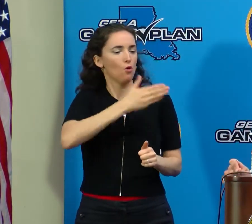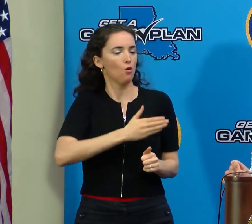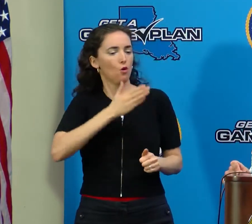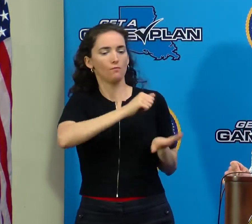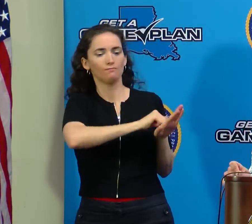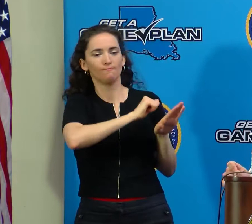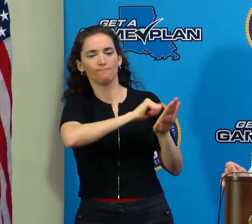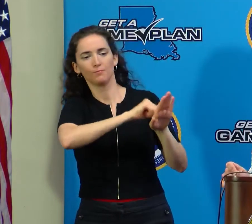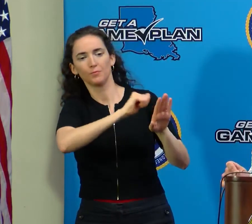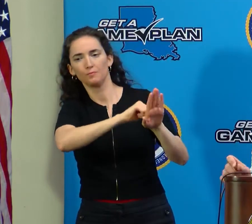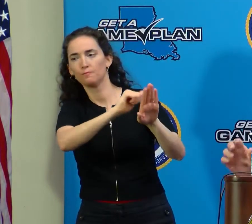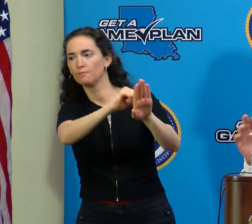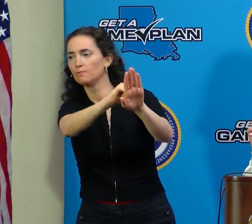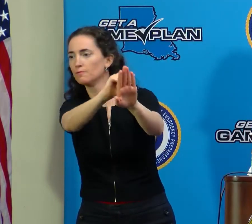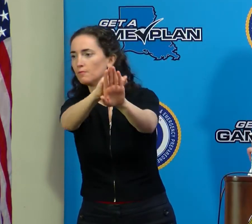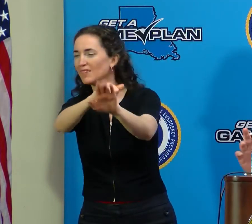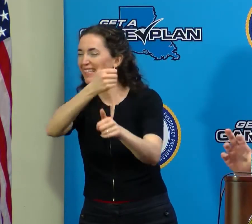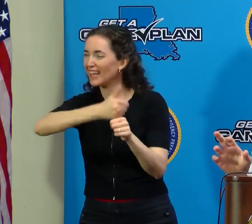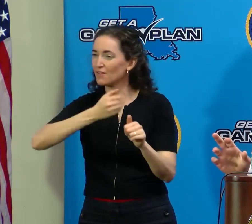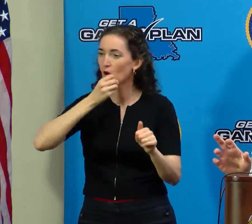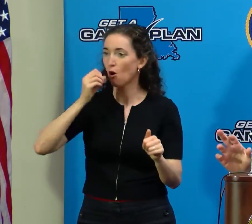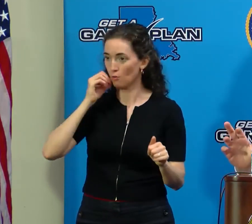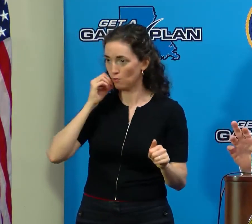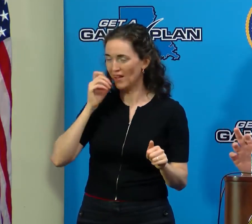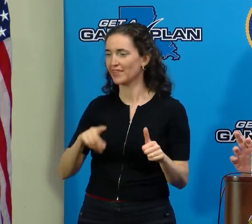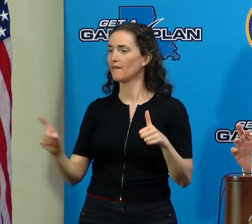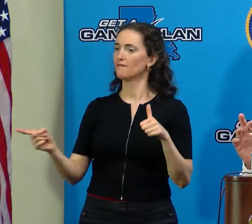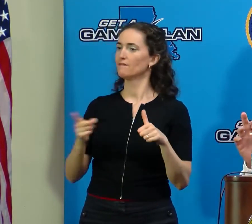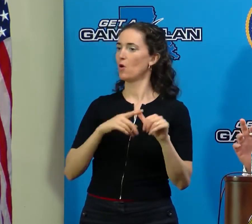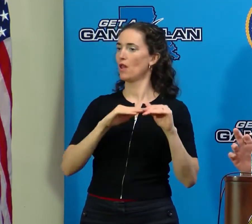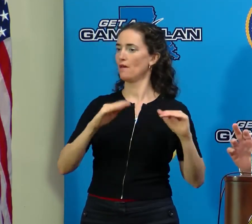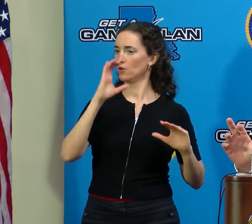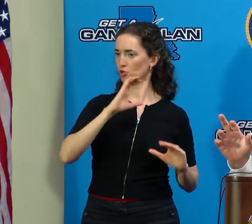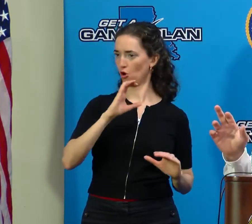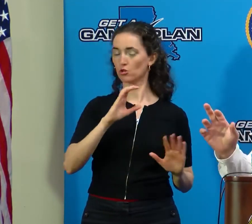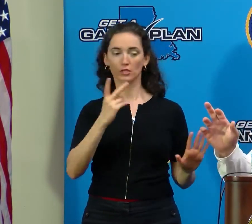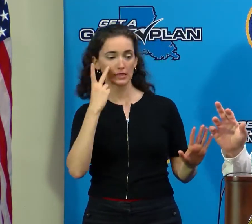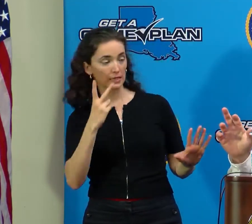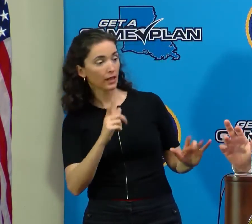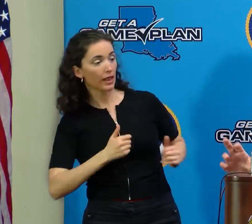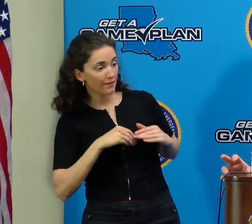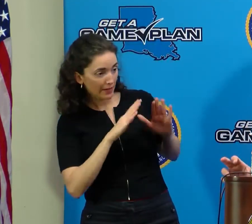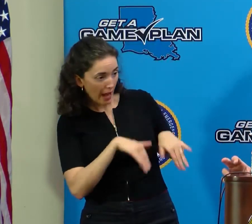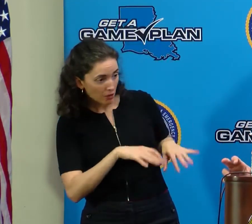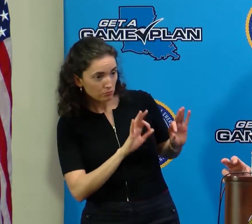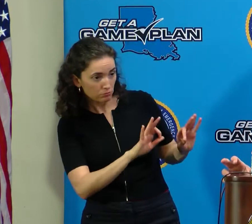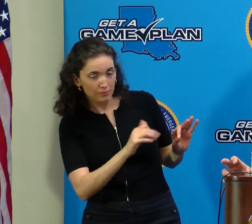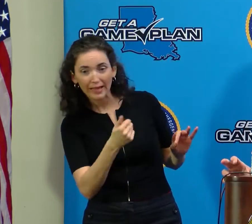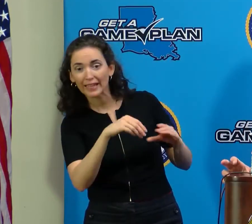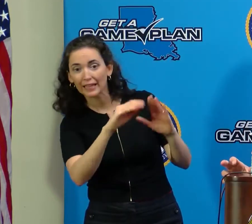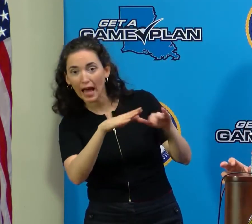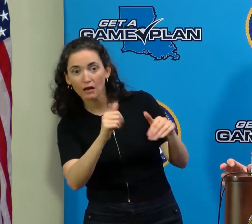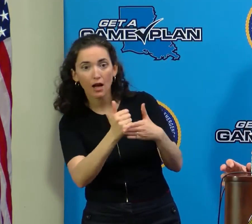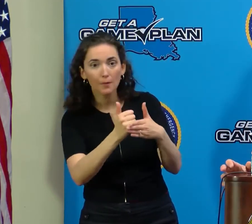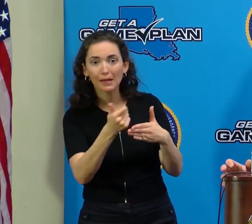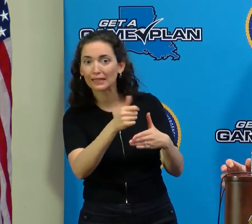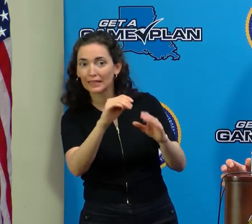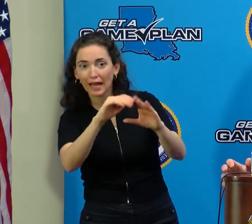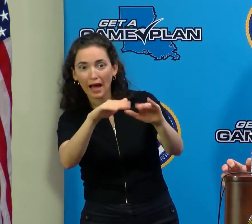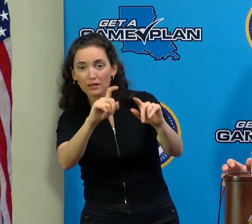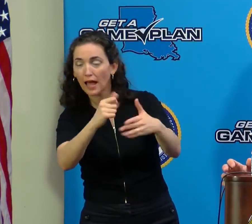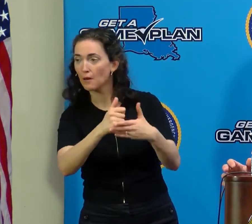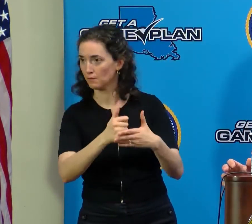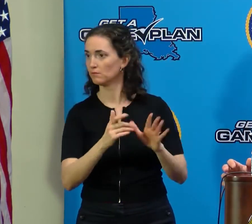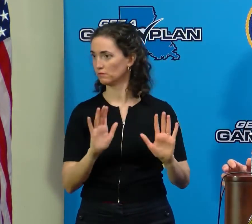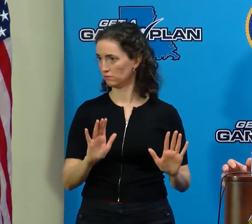search. And then that's done pretty quickly to try to figure out whether someone is in the house and so forth and needs assistance. And